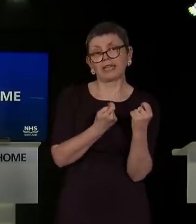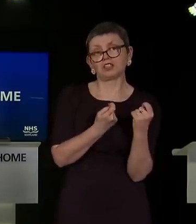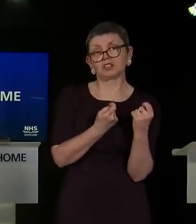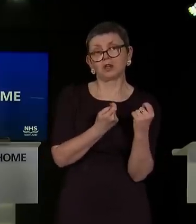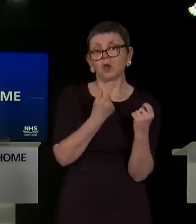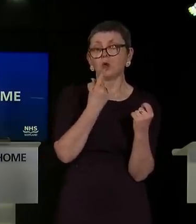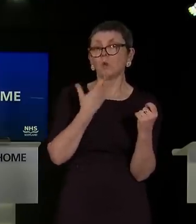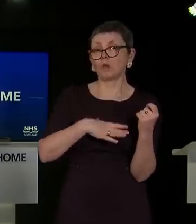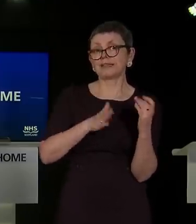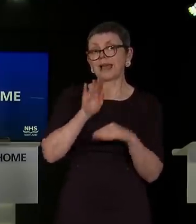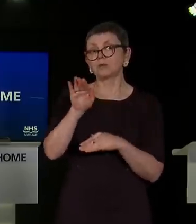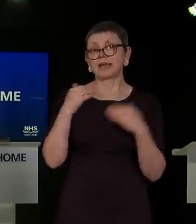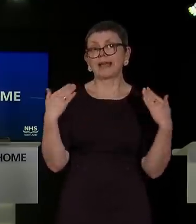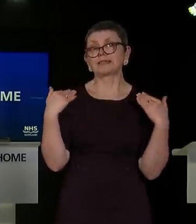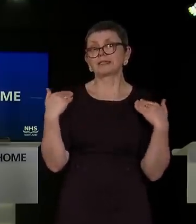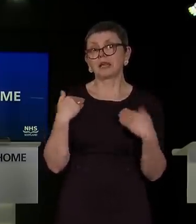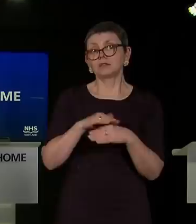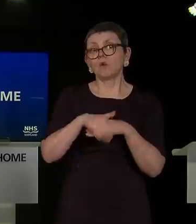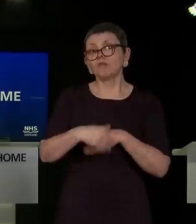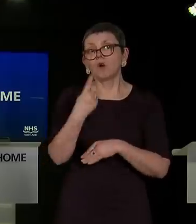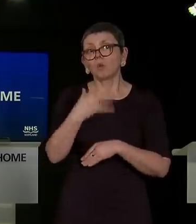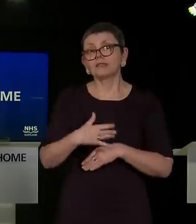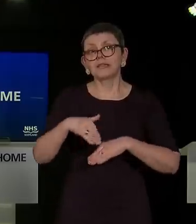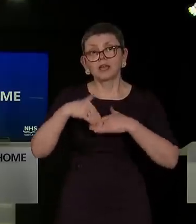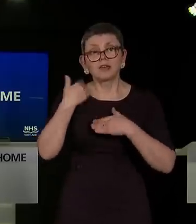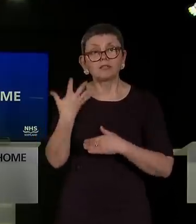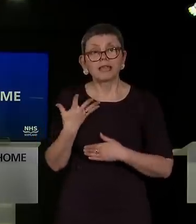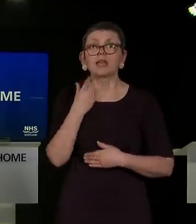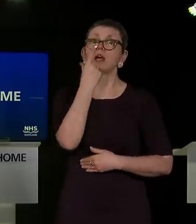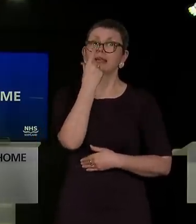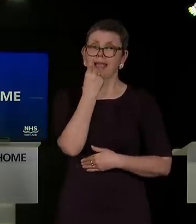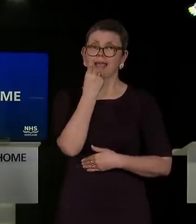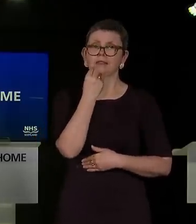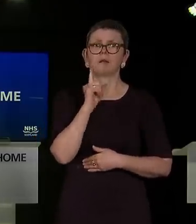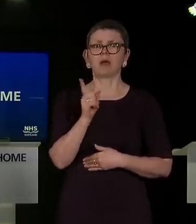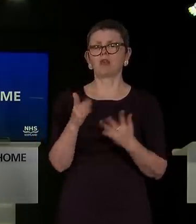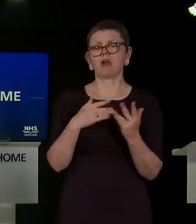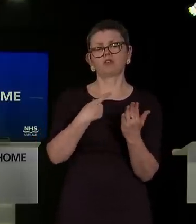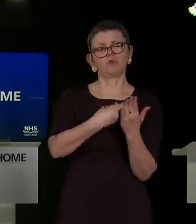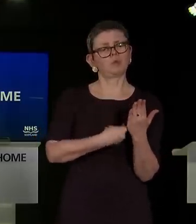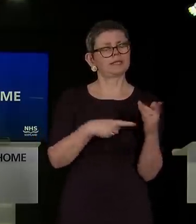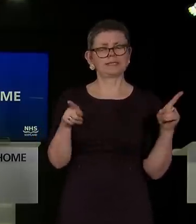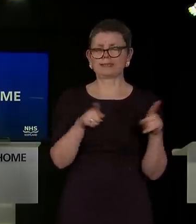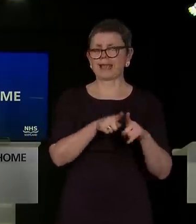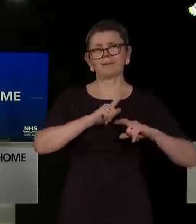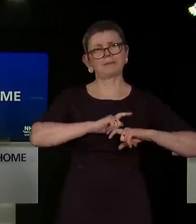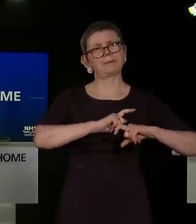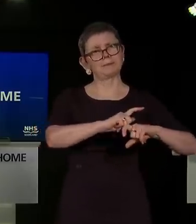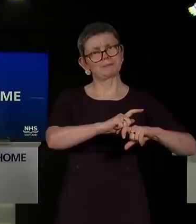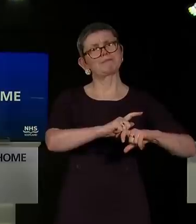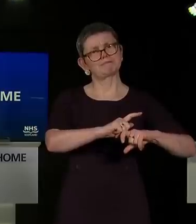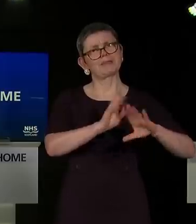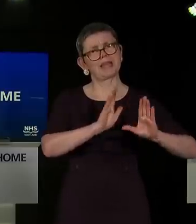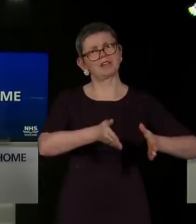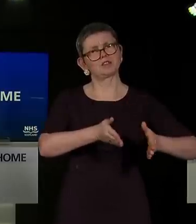exercise outdoors more than once a day, you can now do so. But otherwise, we are asking you to stick with lockdown for a bit